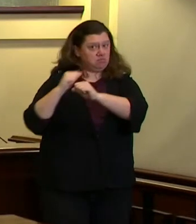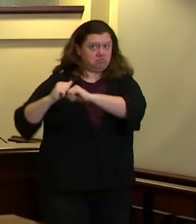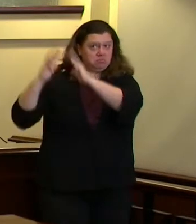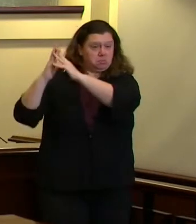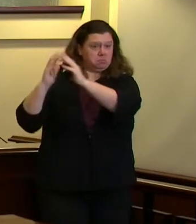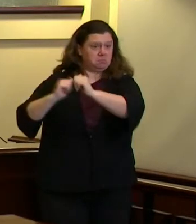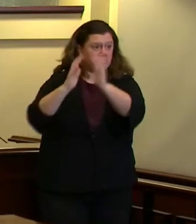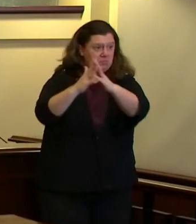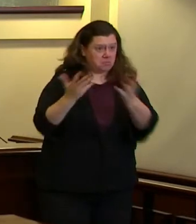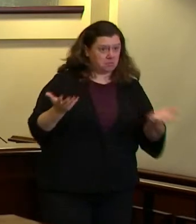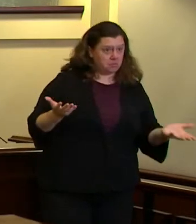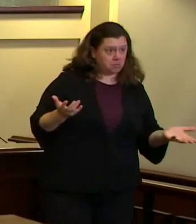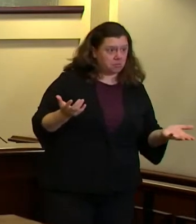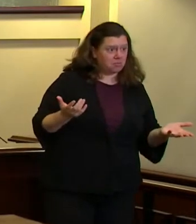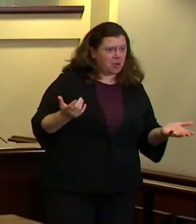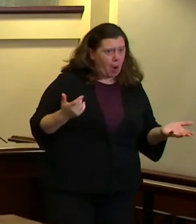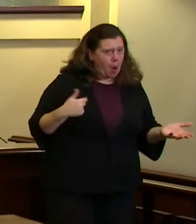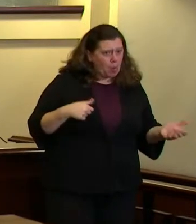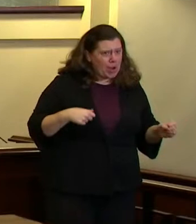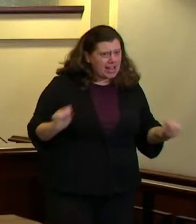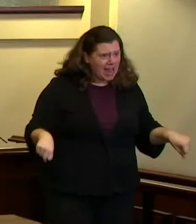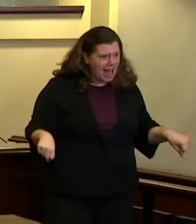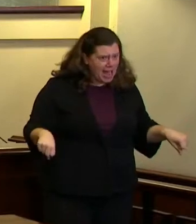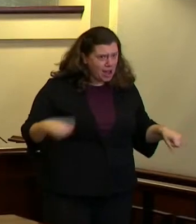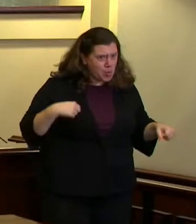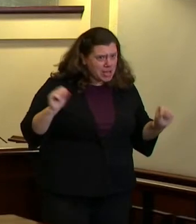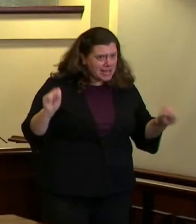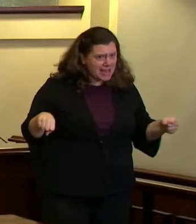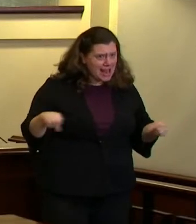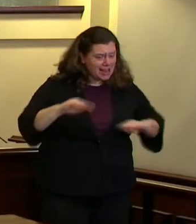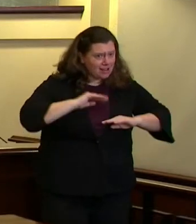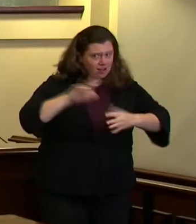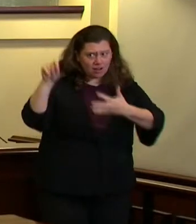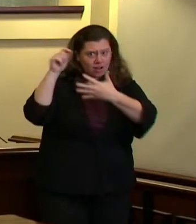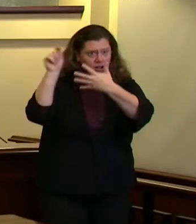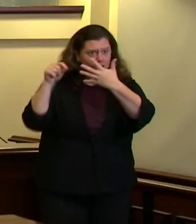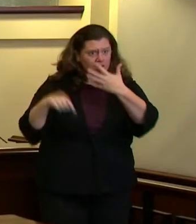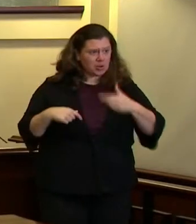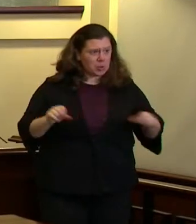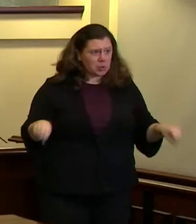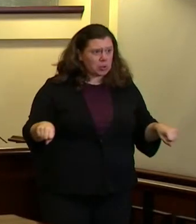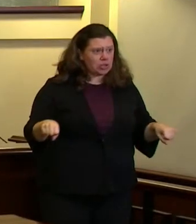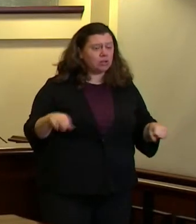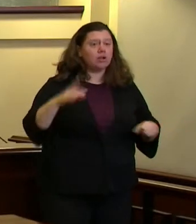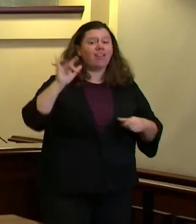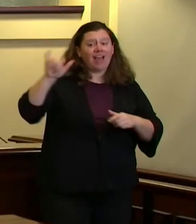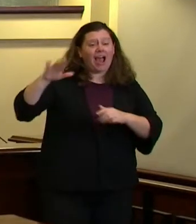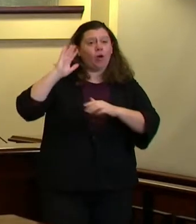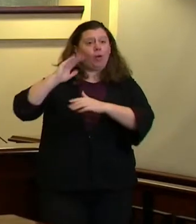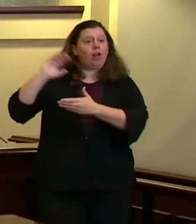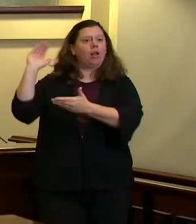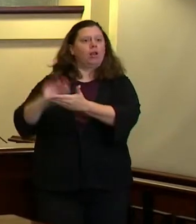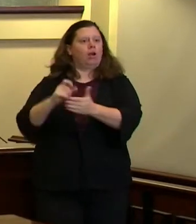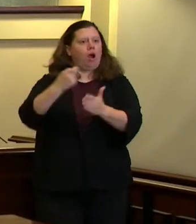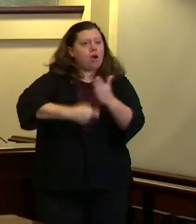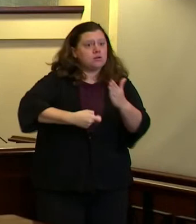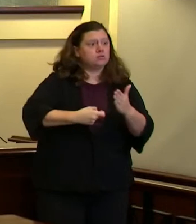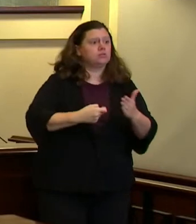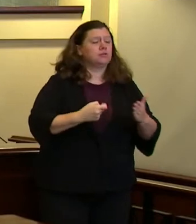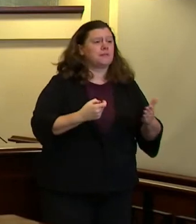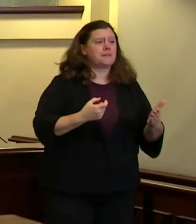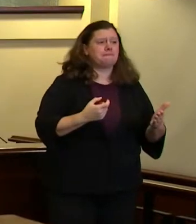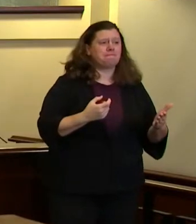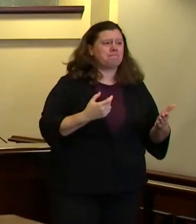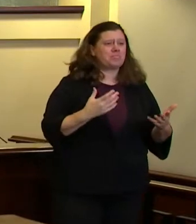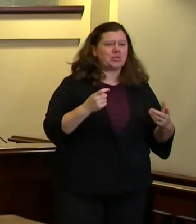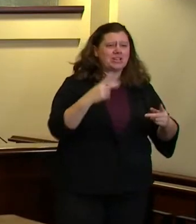what regulations what fees what impediments could we just flat out eliminate on